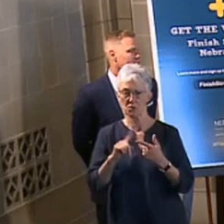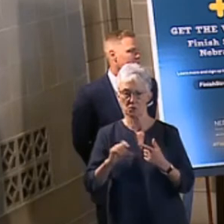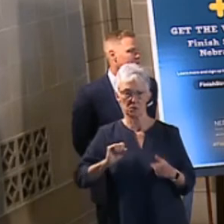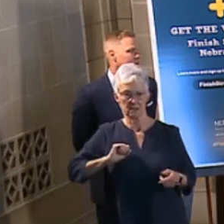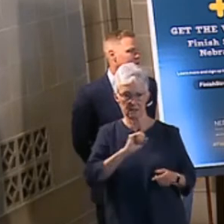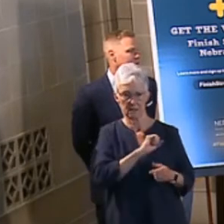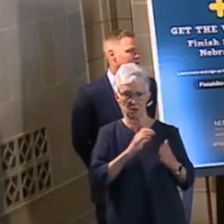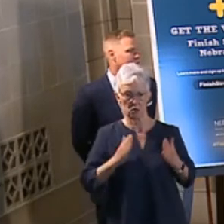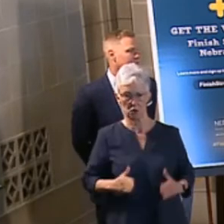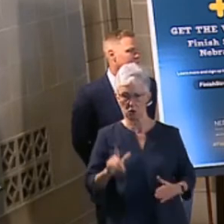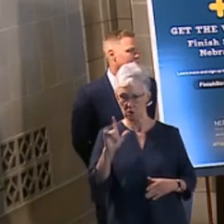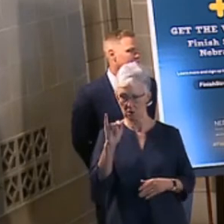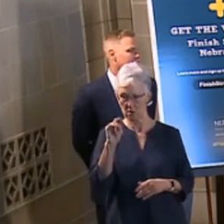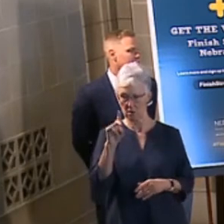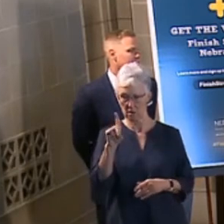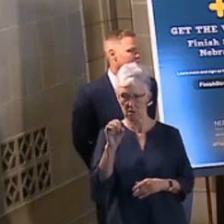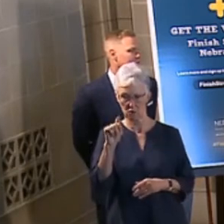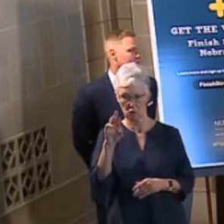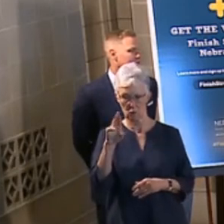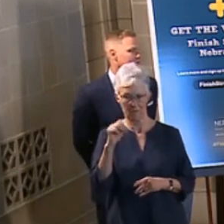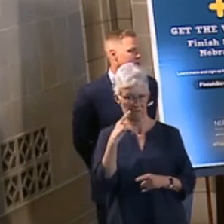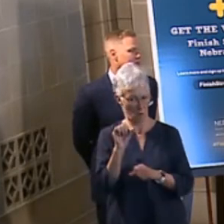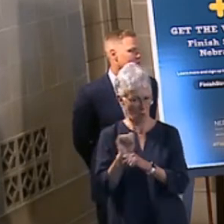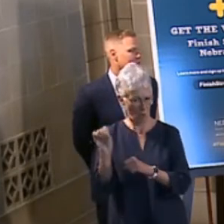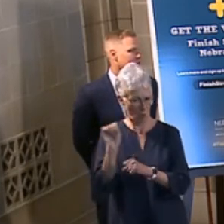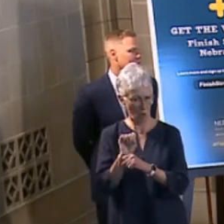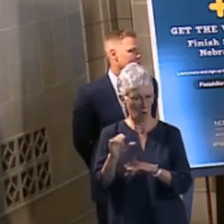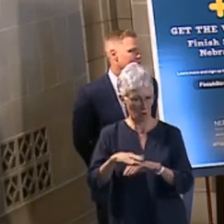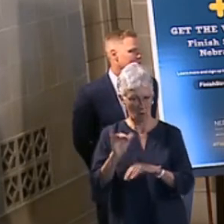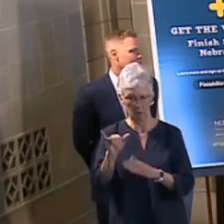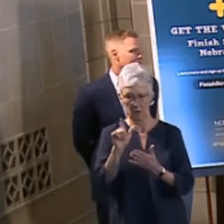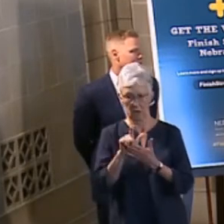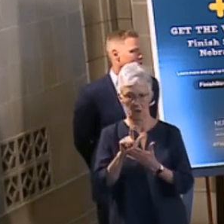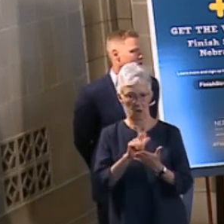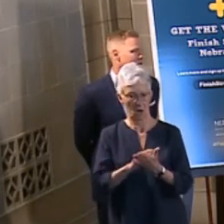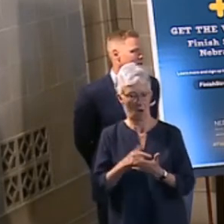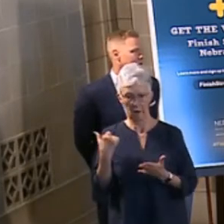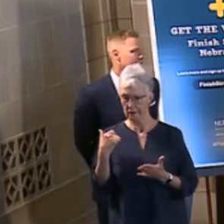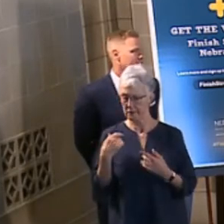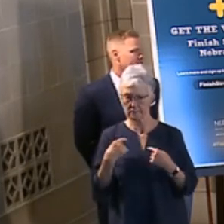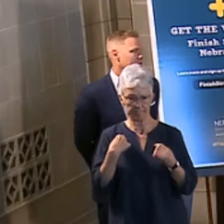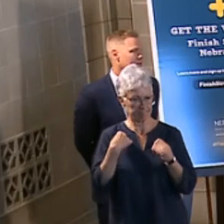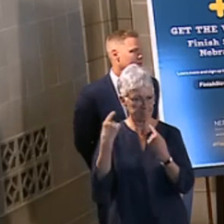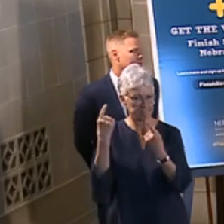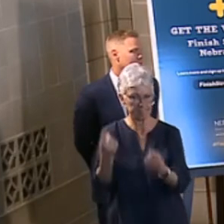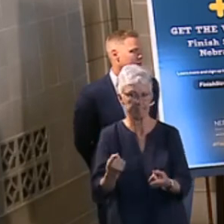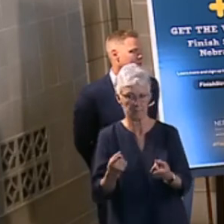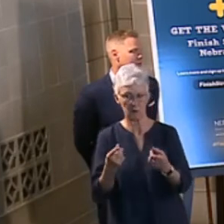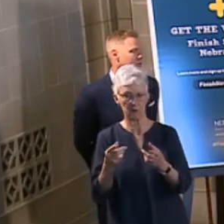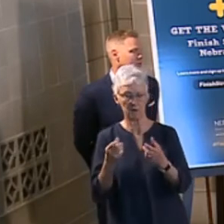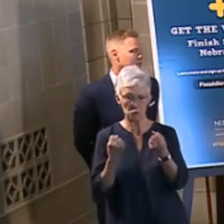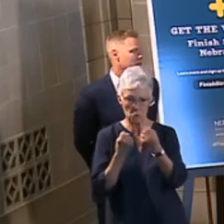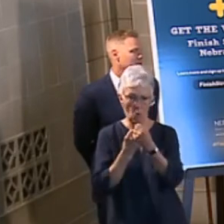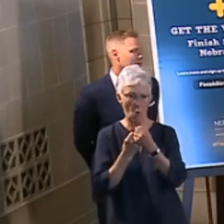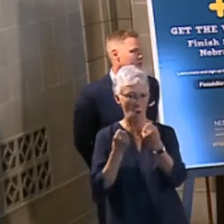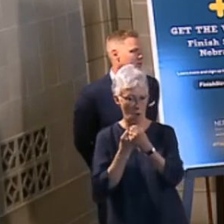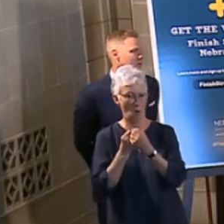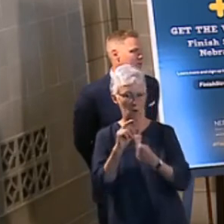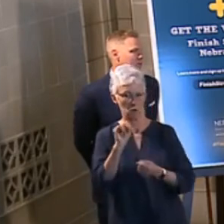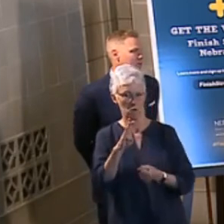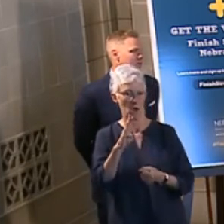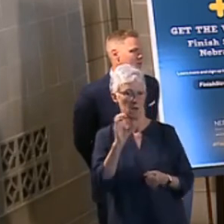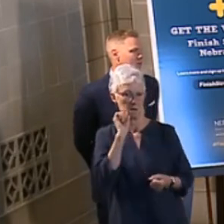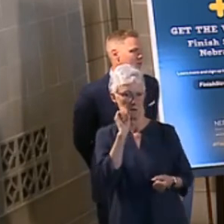Lindstrom for his work on this issue and his ongoing dedication in the legislature in assisting Nebraska seniors. Prevention of financial